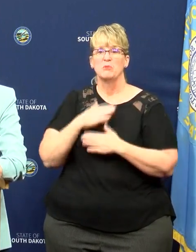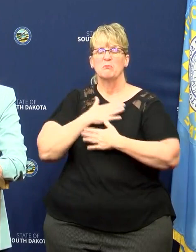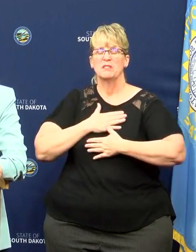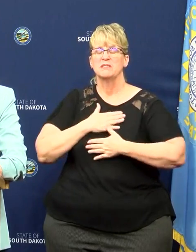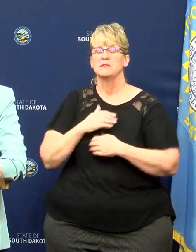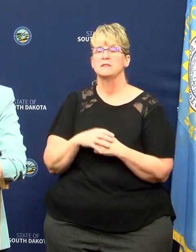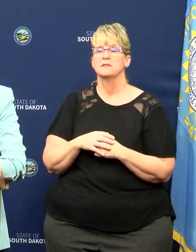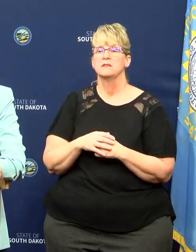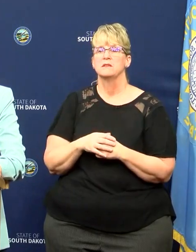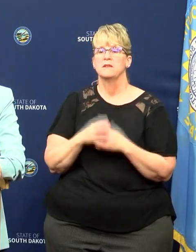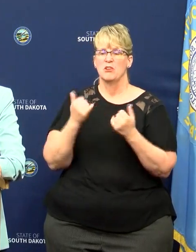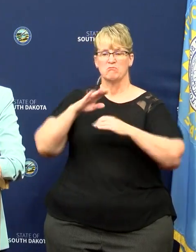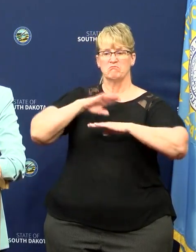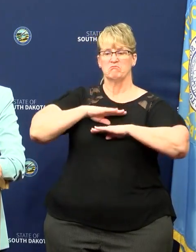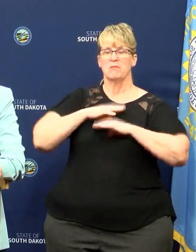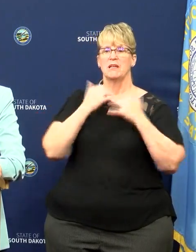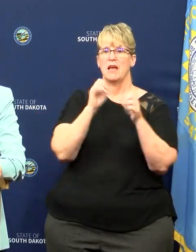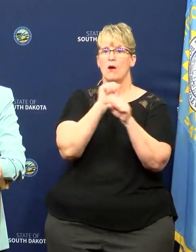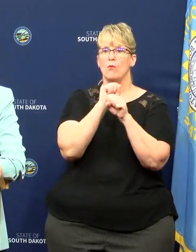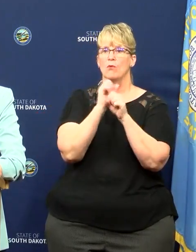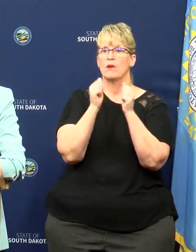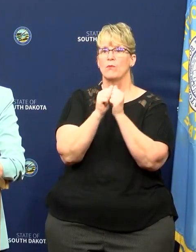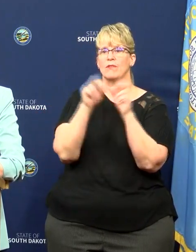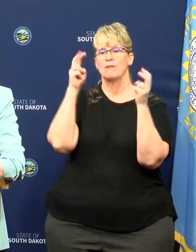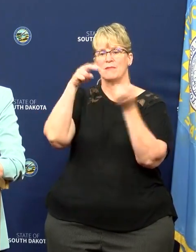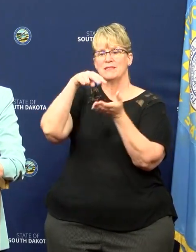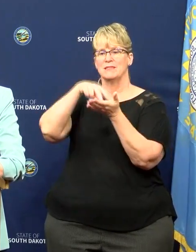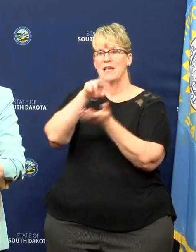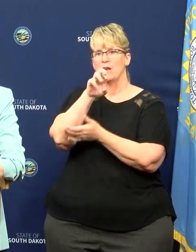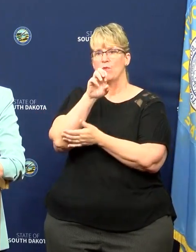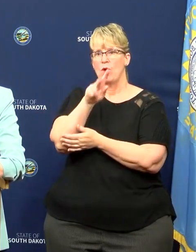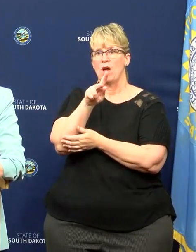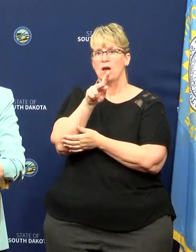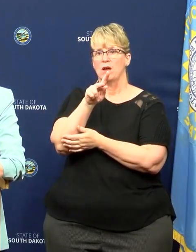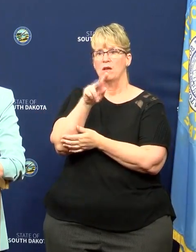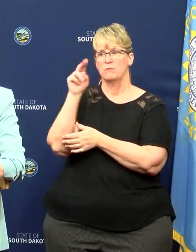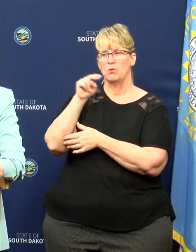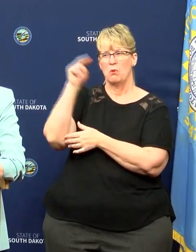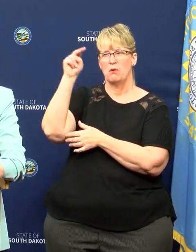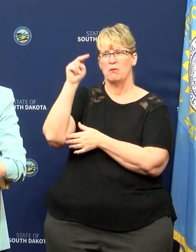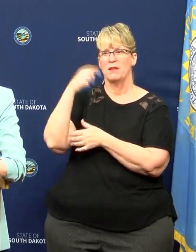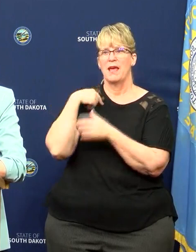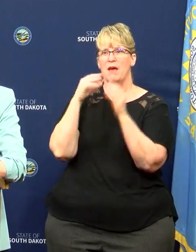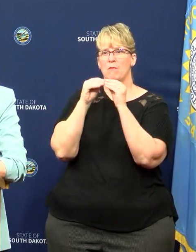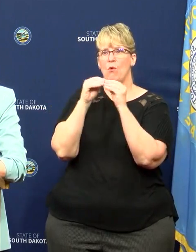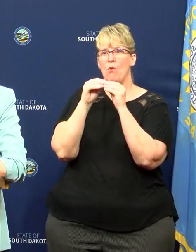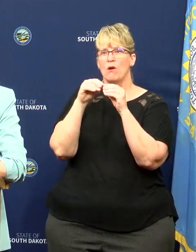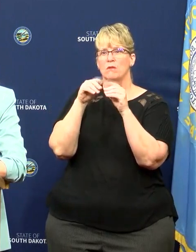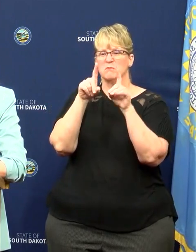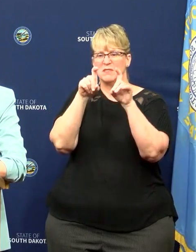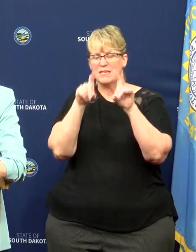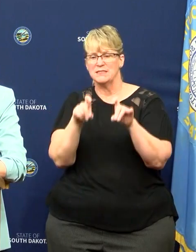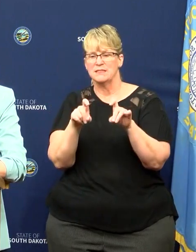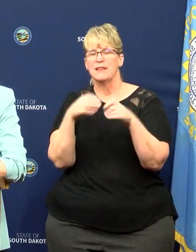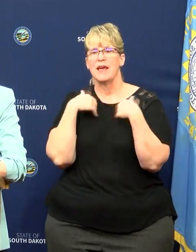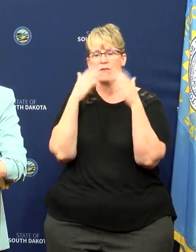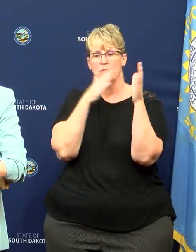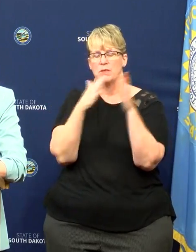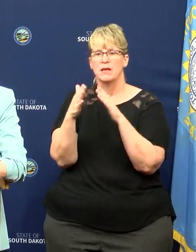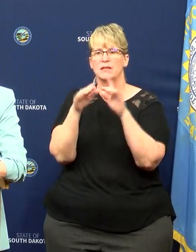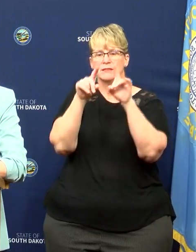So we are now working with Standing Rock. We're working to try to get them testing supplies. They have a very robust plan to test